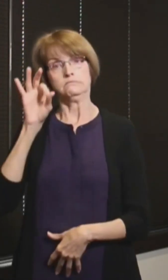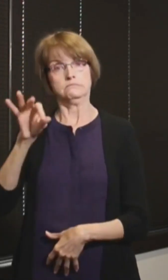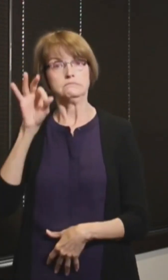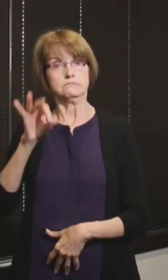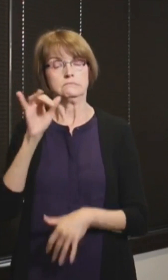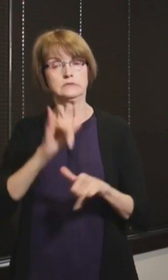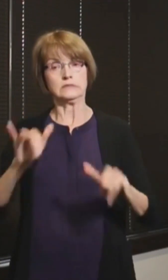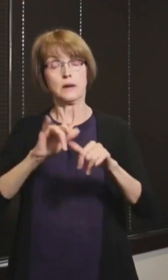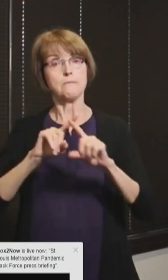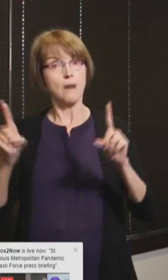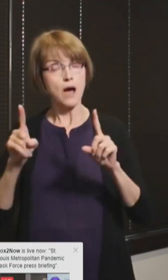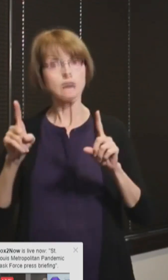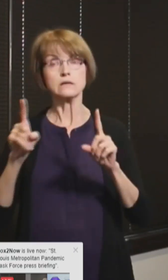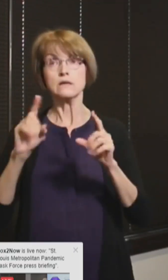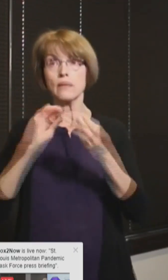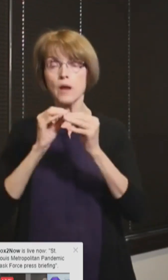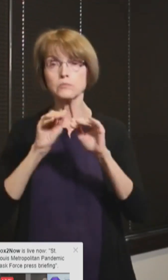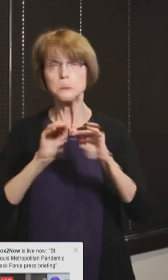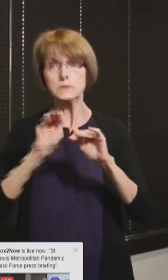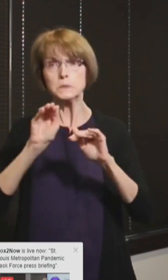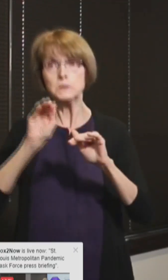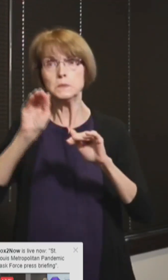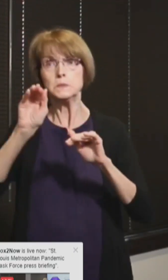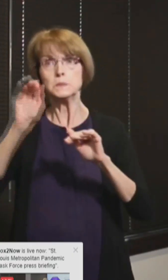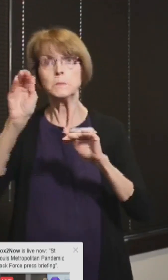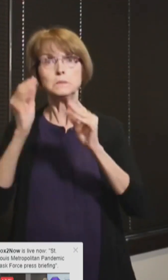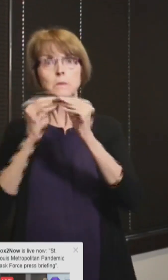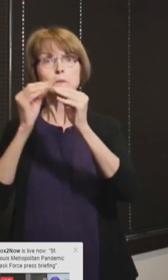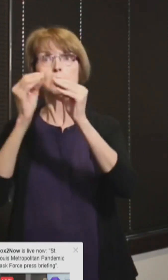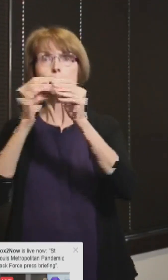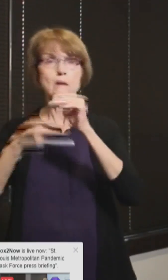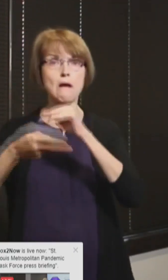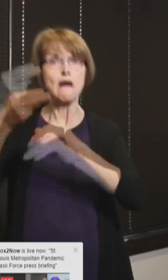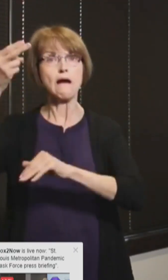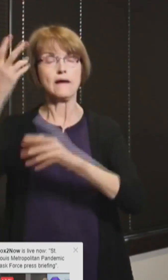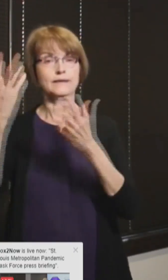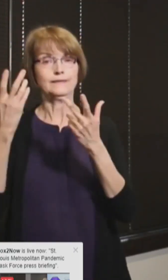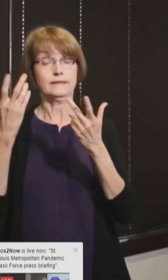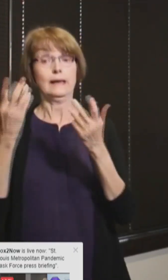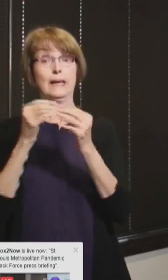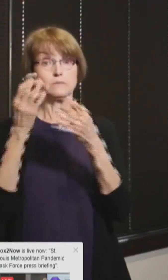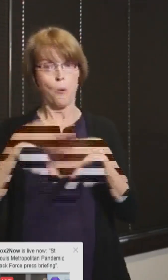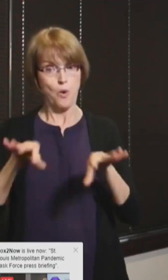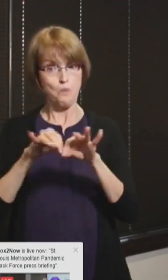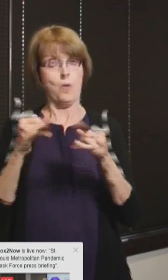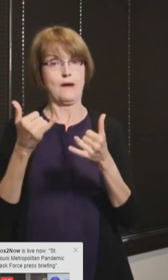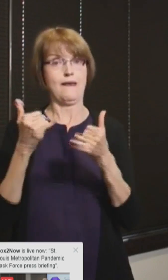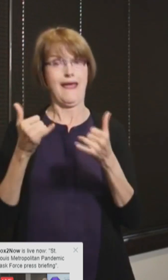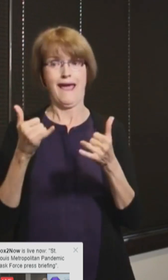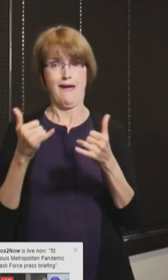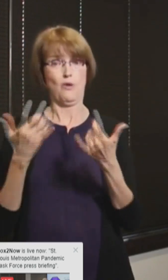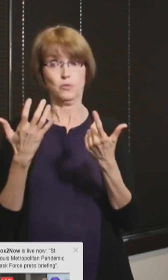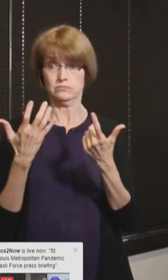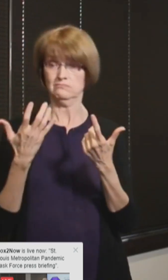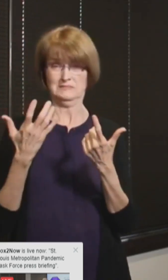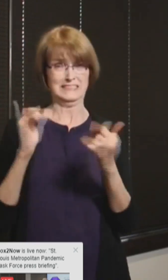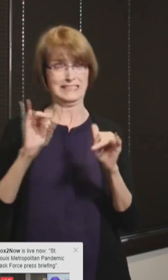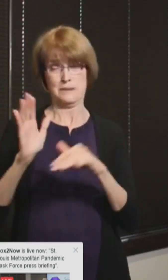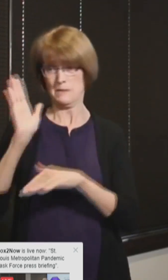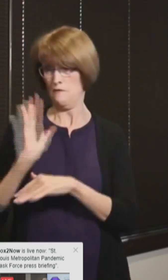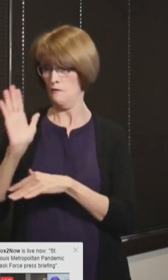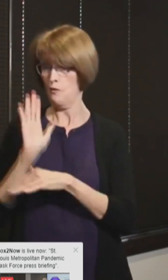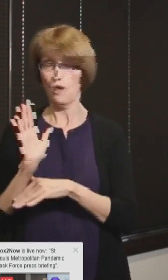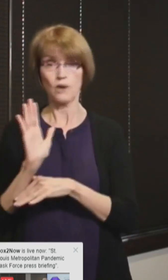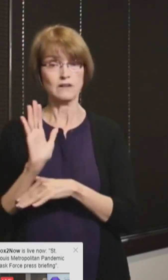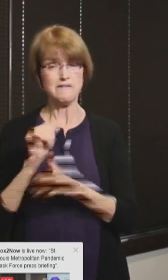higher. We know it's all important now more so than ever before to do all those things that we know work to stop the spread of the